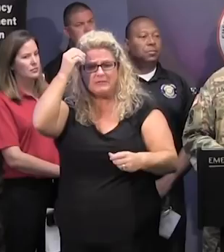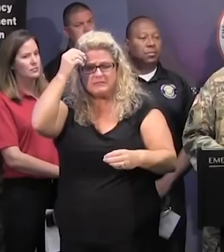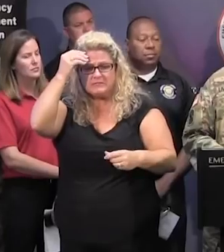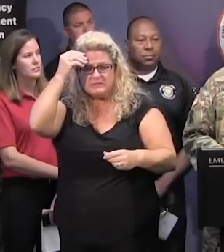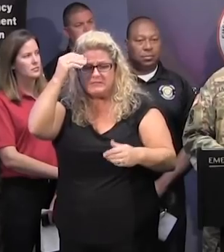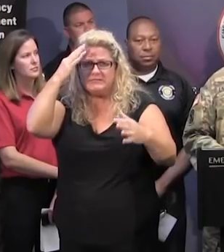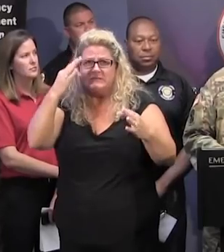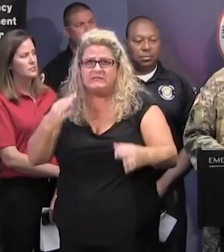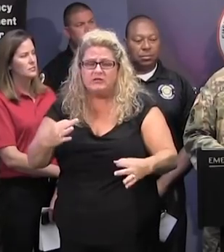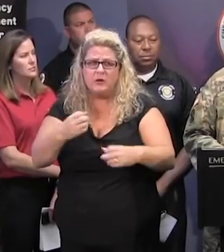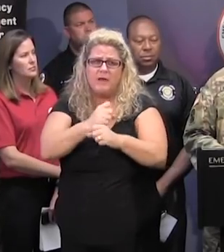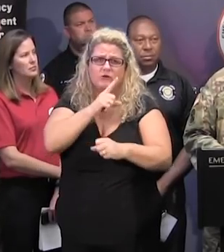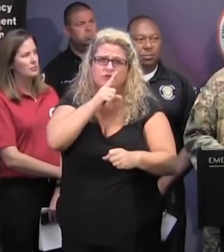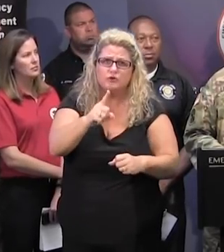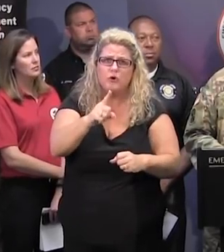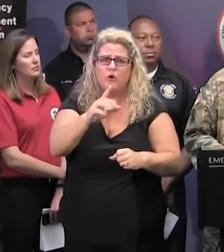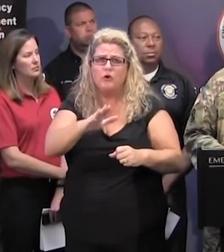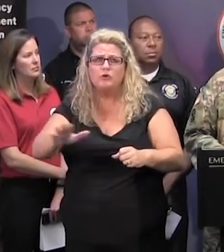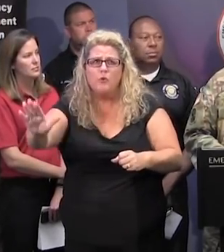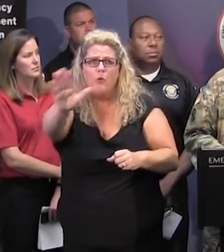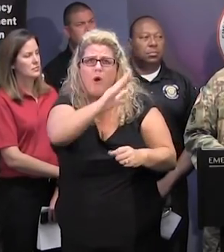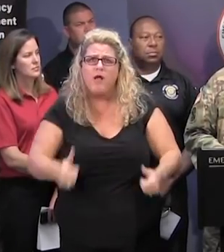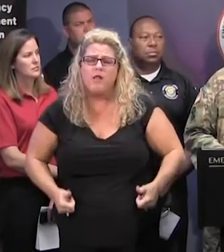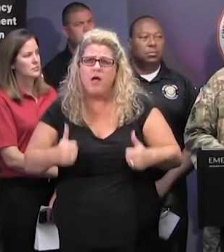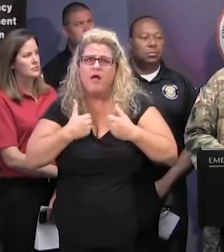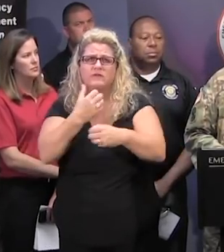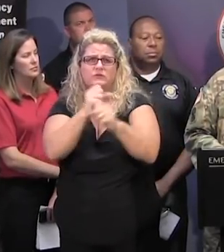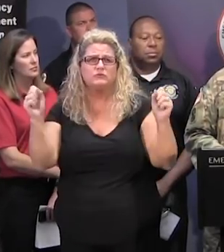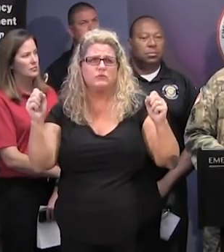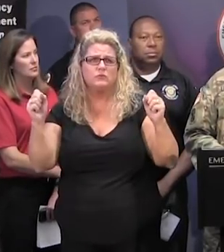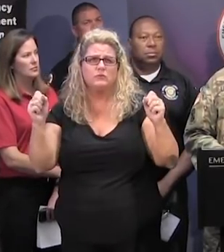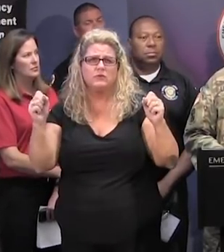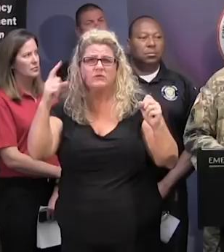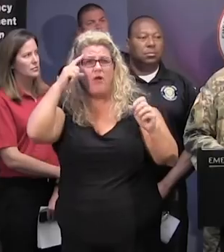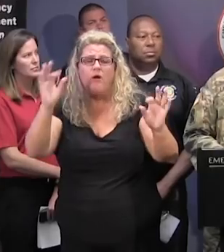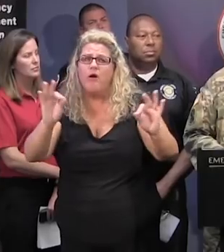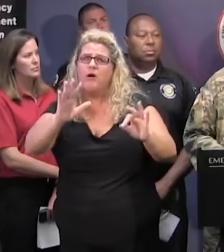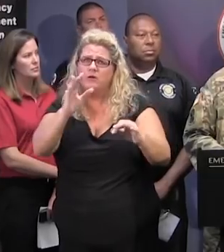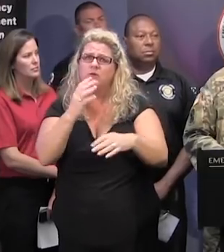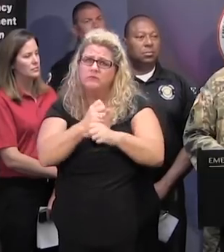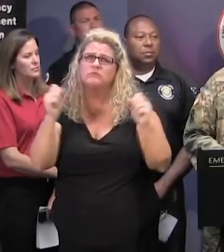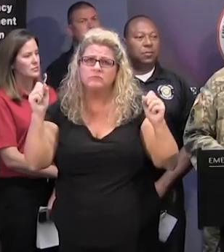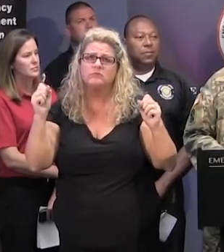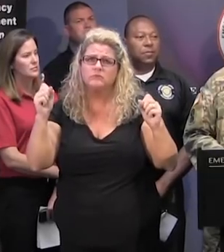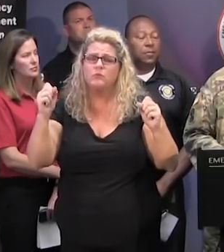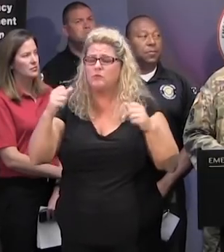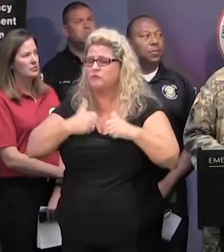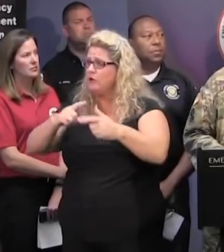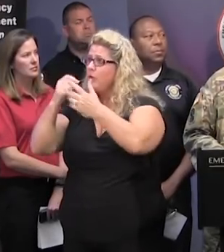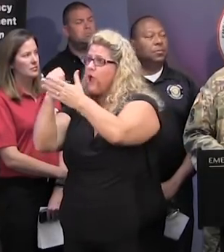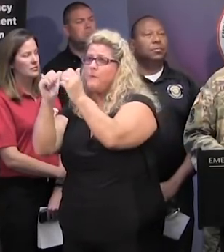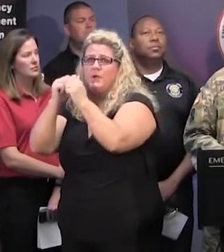don't gamble with people's lives and we don't want you to gamble with your life. We're continuing to coordinate with our neighbors to the north.